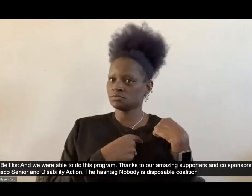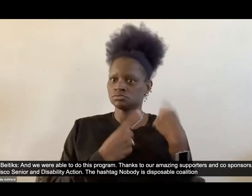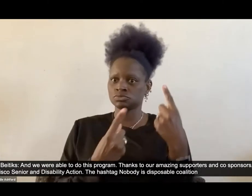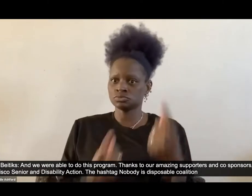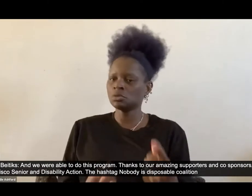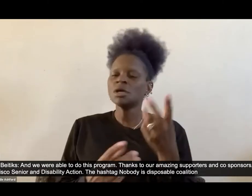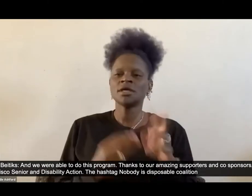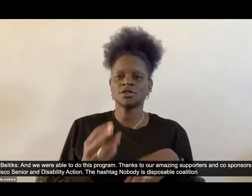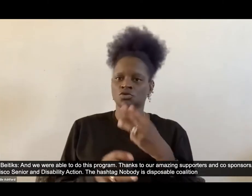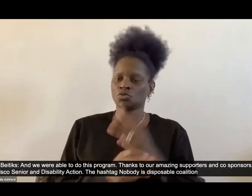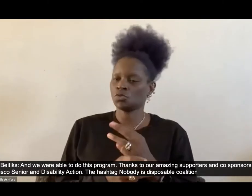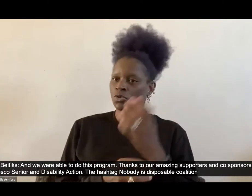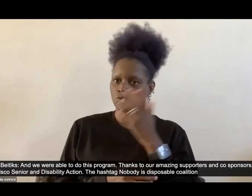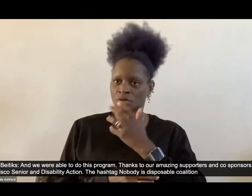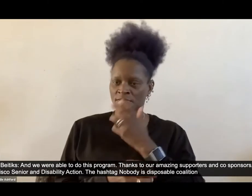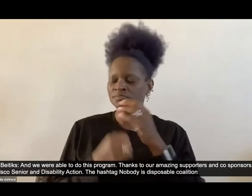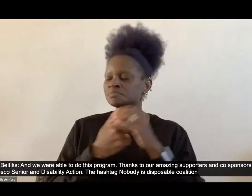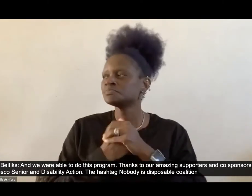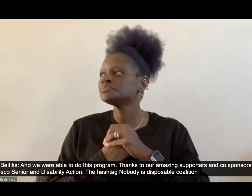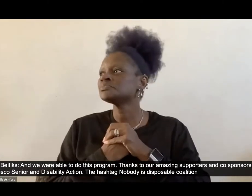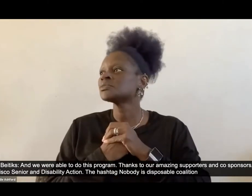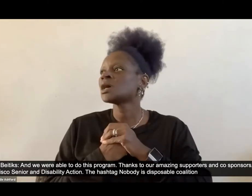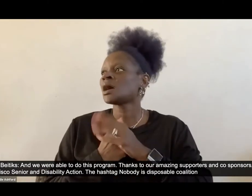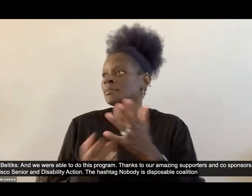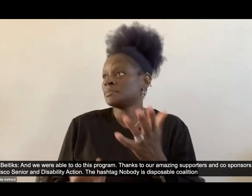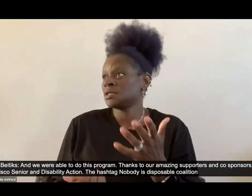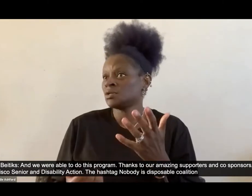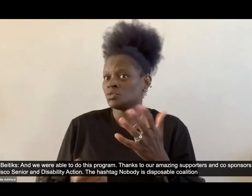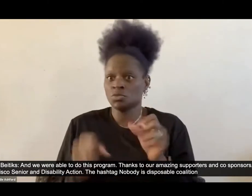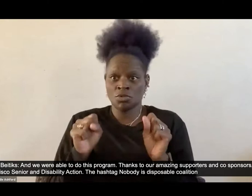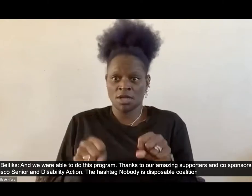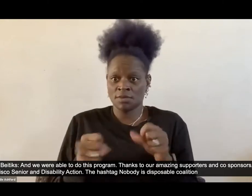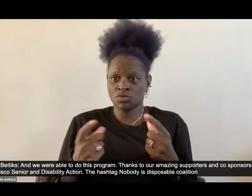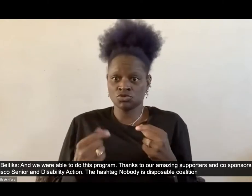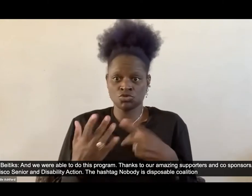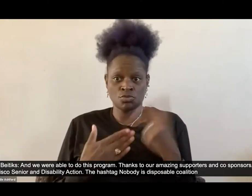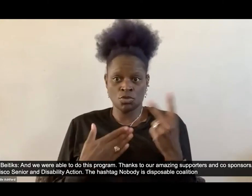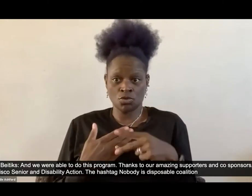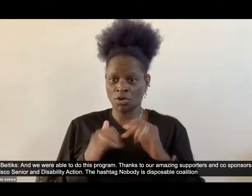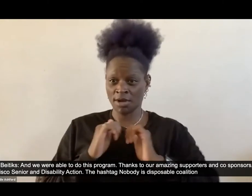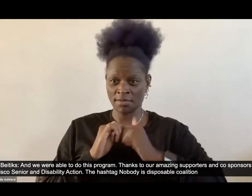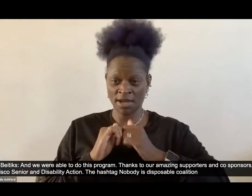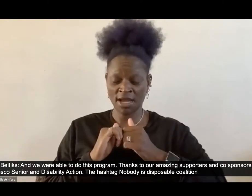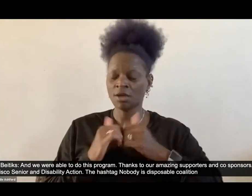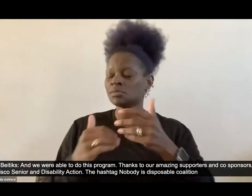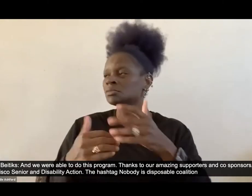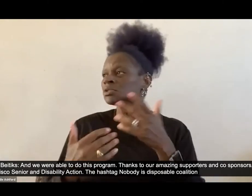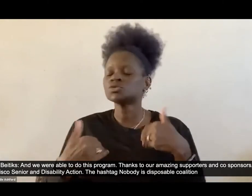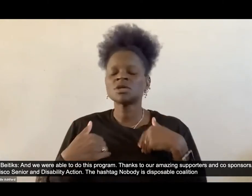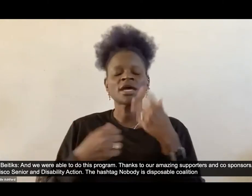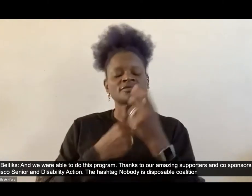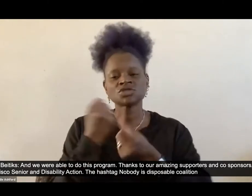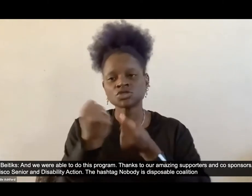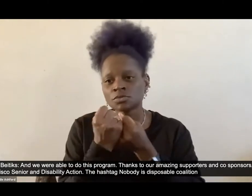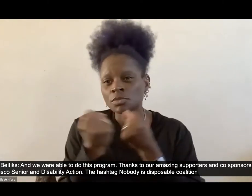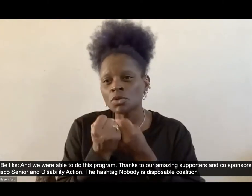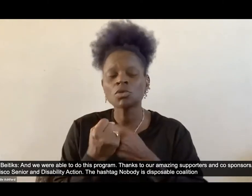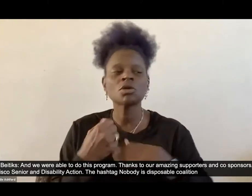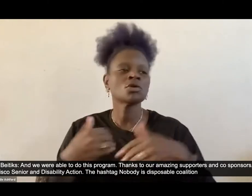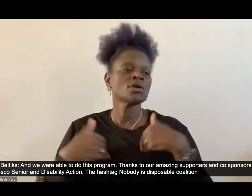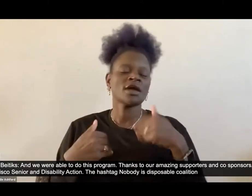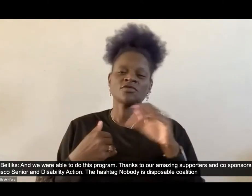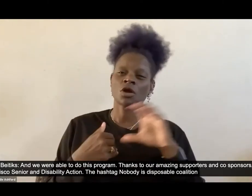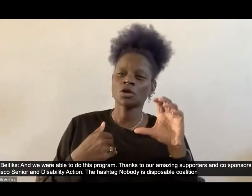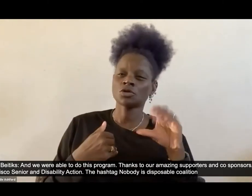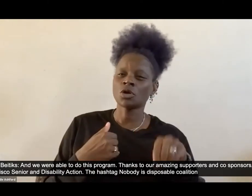We were able to do this program thanks to our amazing supporters and co-sponsors, which was San